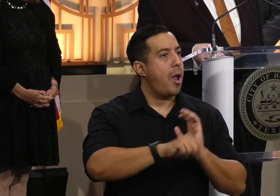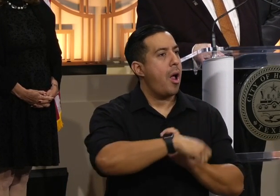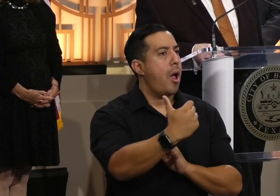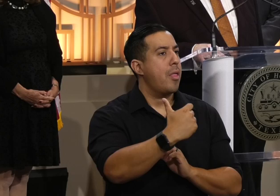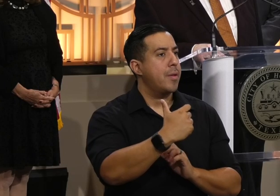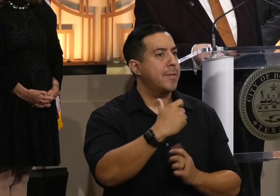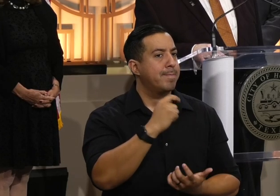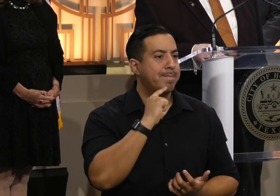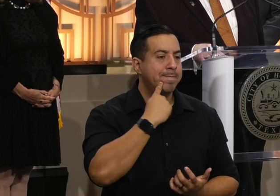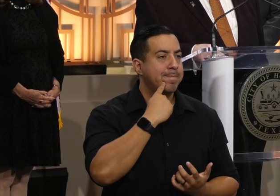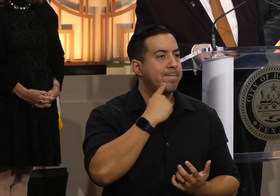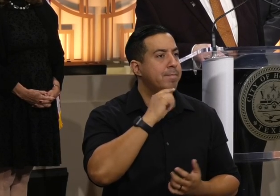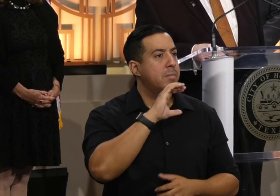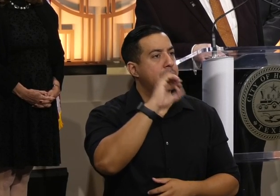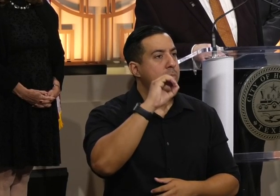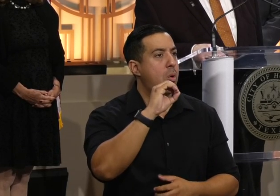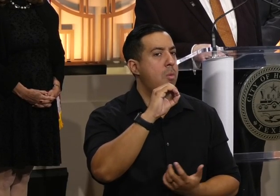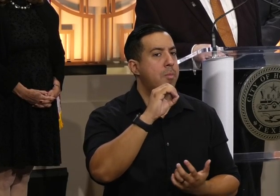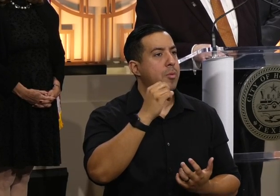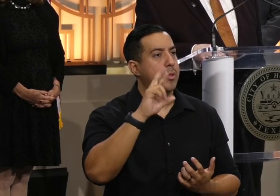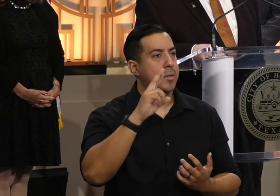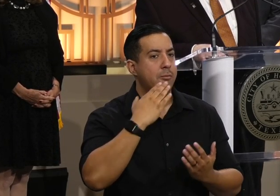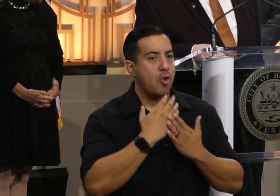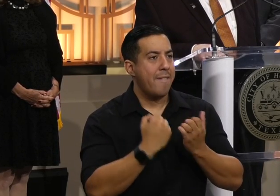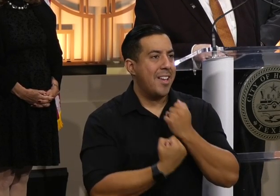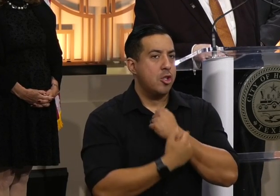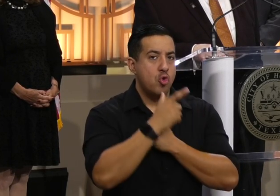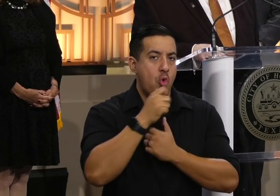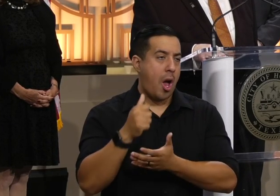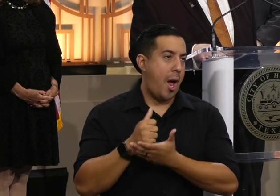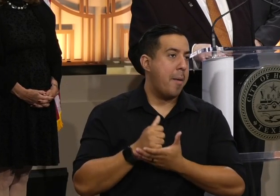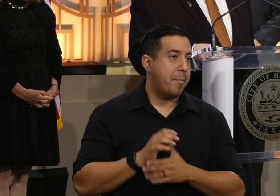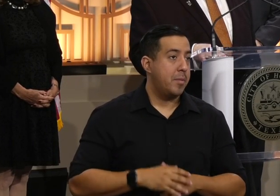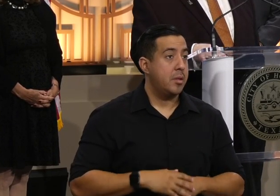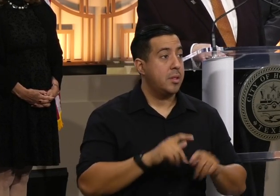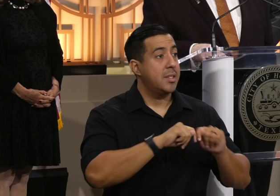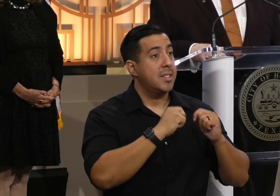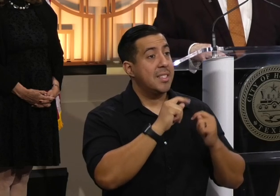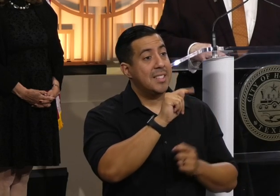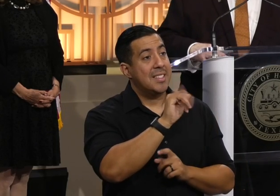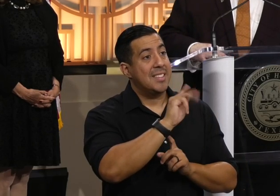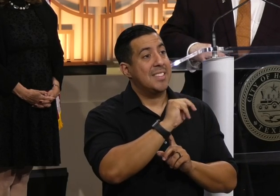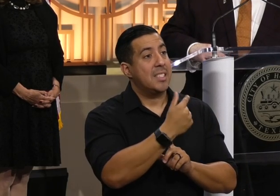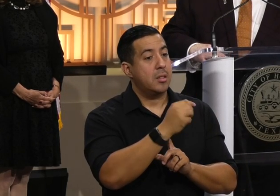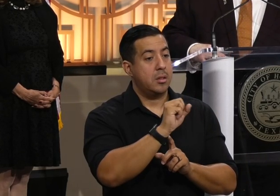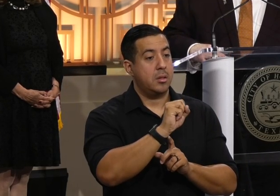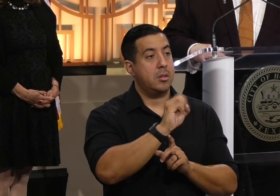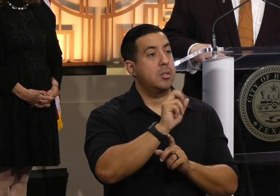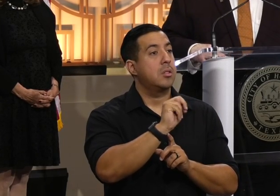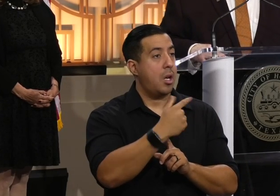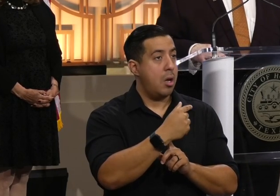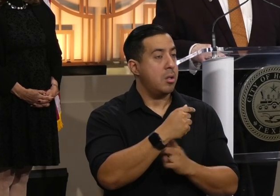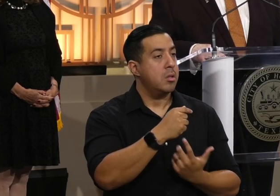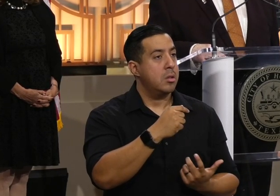major foundations and corporations who are helping us along the way. The Ting Sung and Wei Fong Chao Foundation